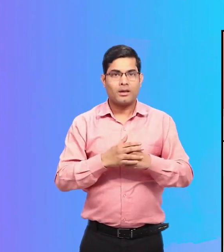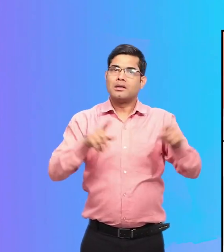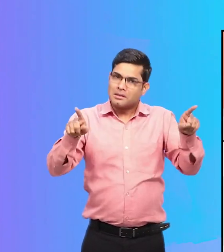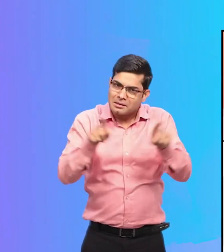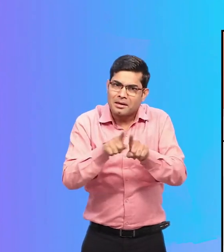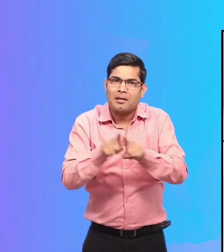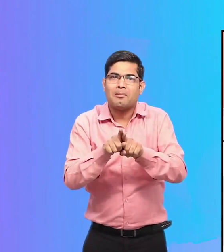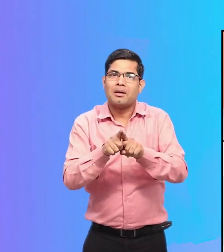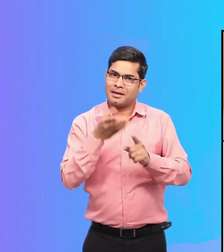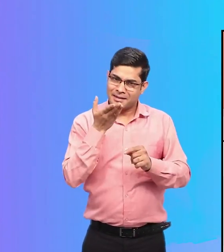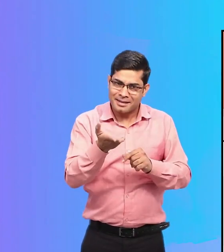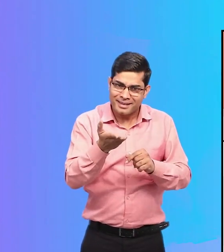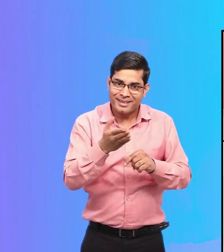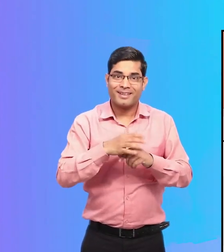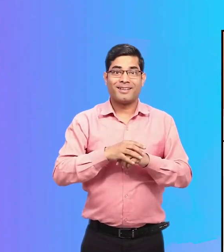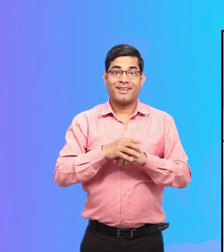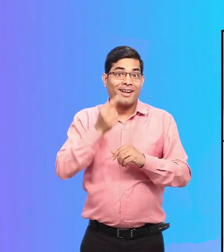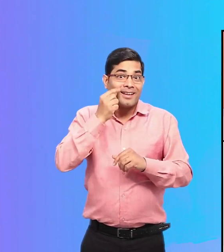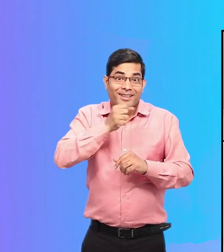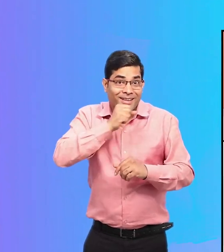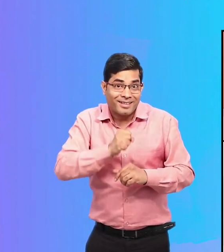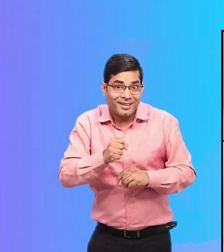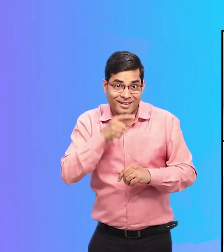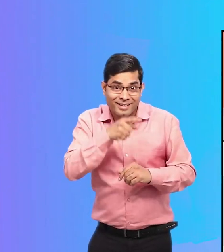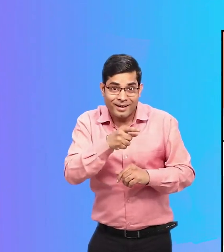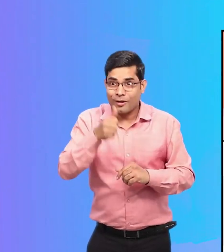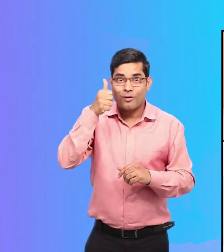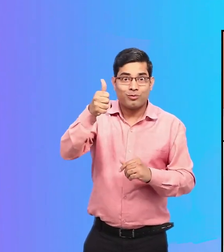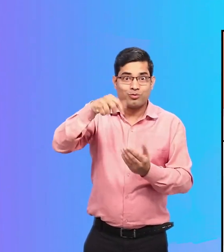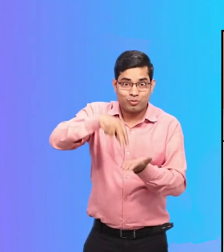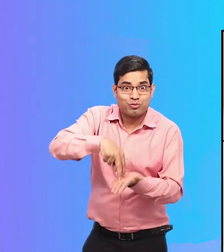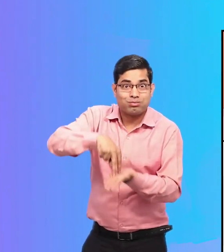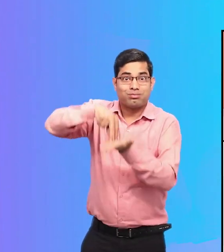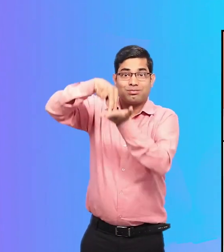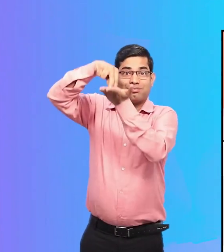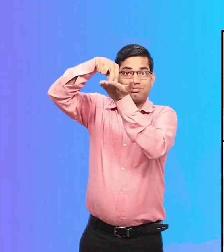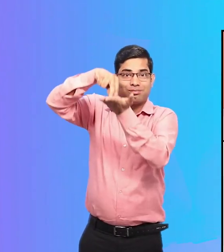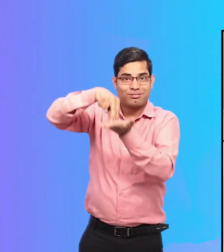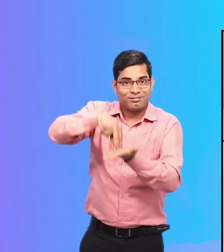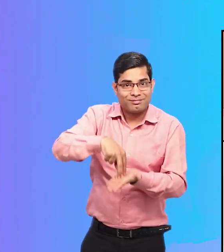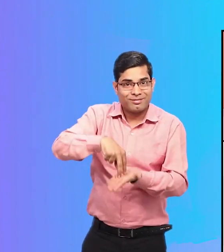Similarly, the lift makes it easier for Dadaji to go upstairs.